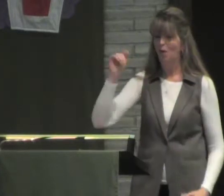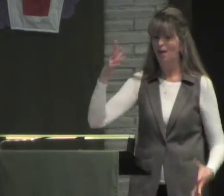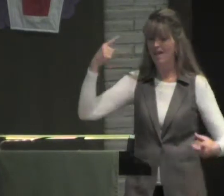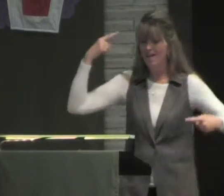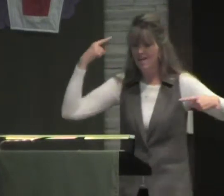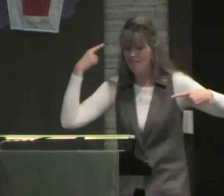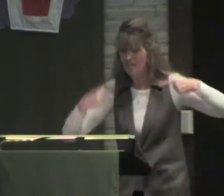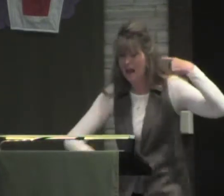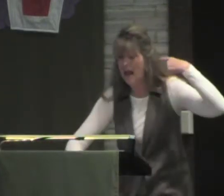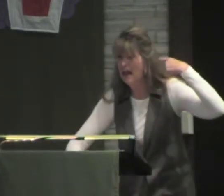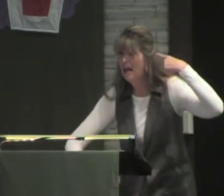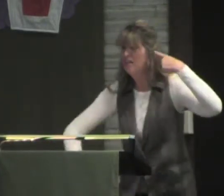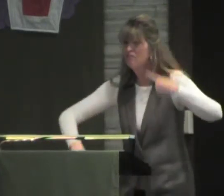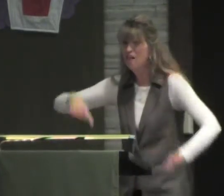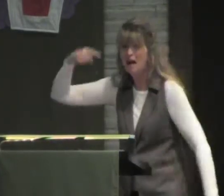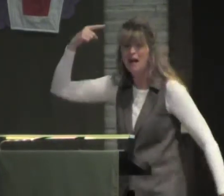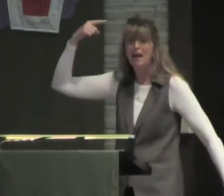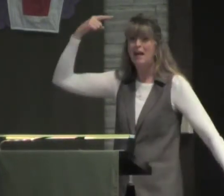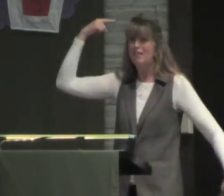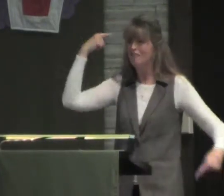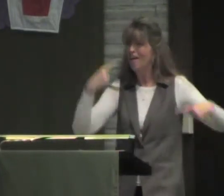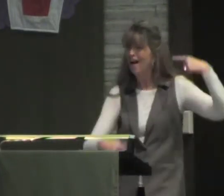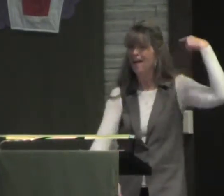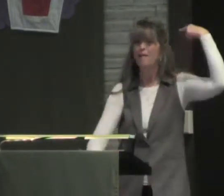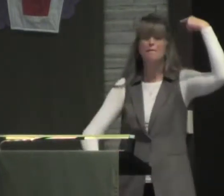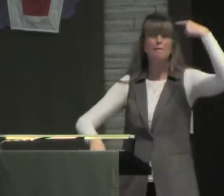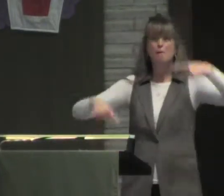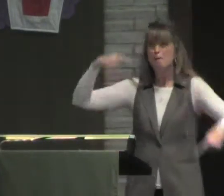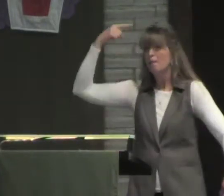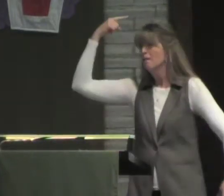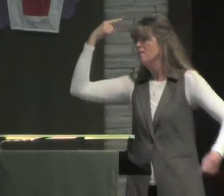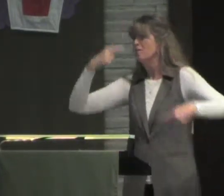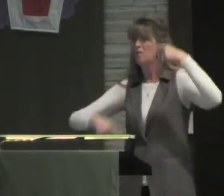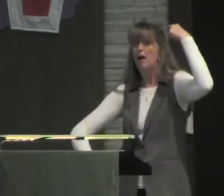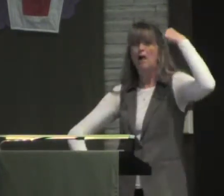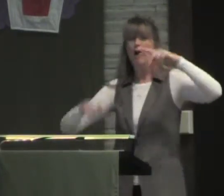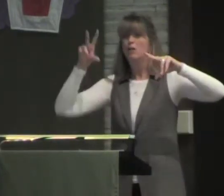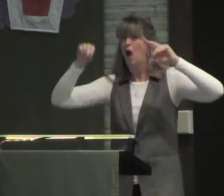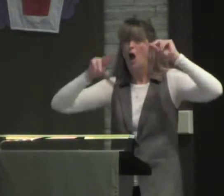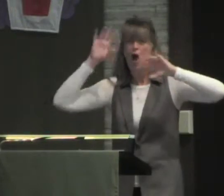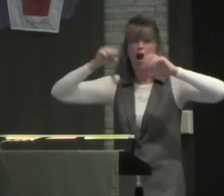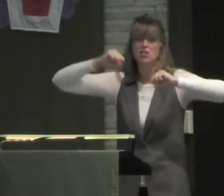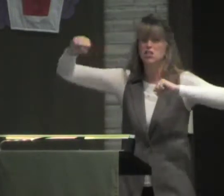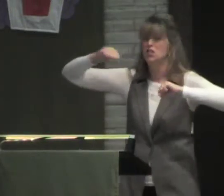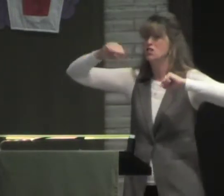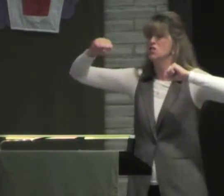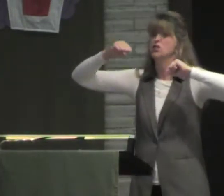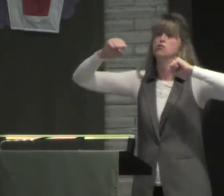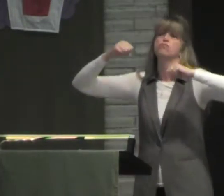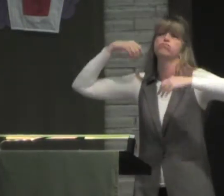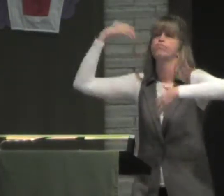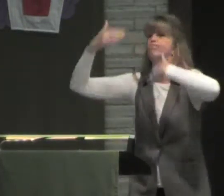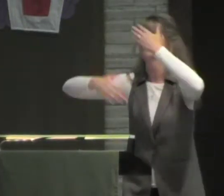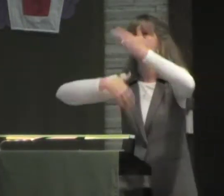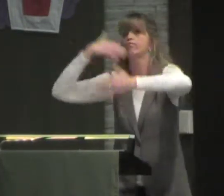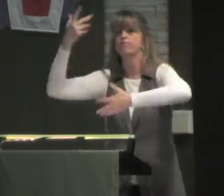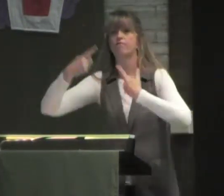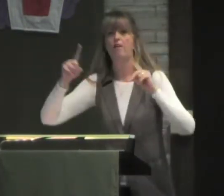we are not allowed to have indoor plumbing. And this argument raged and raged and people were